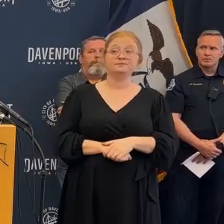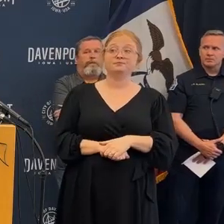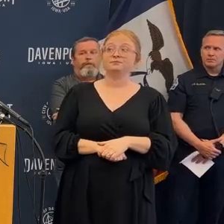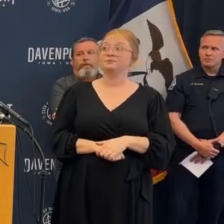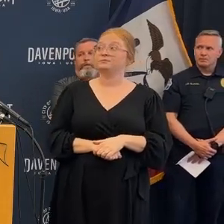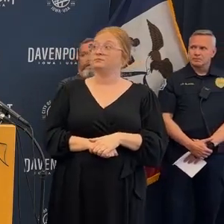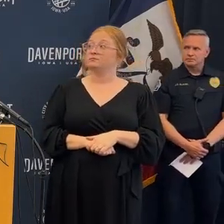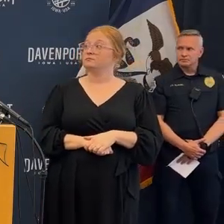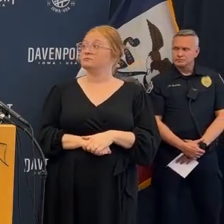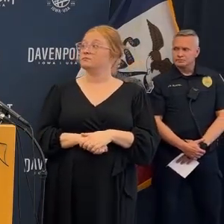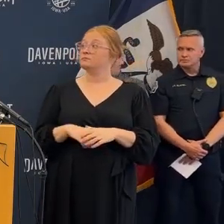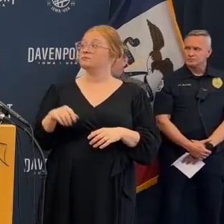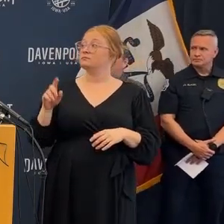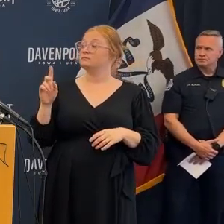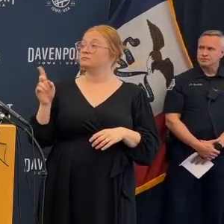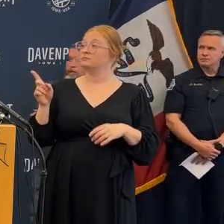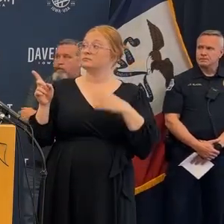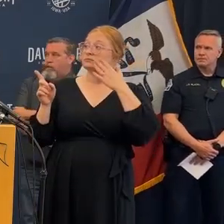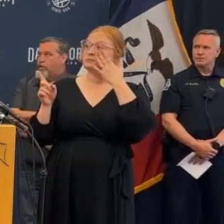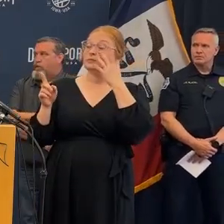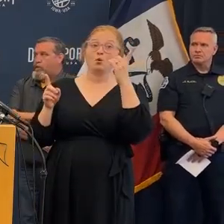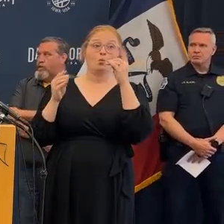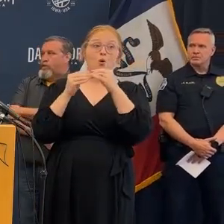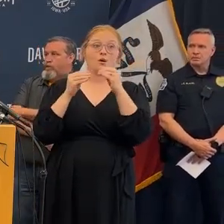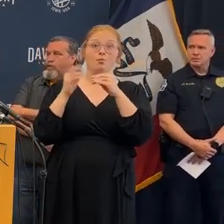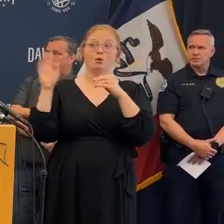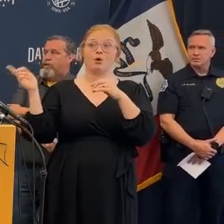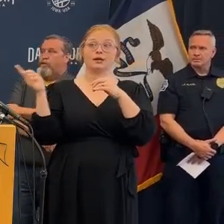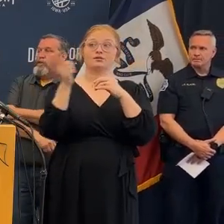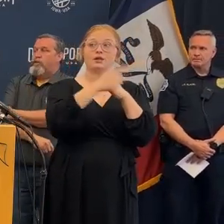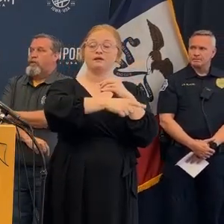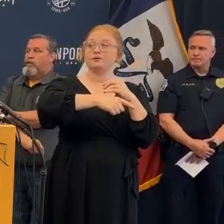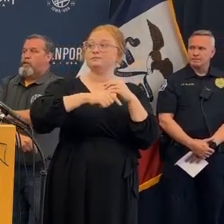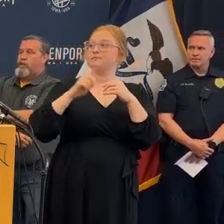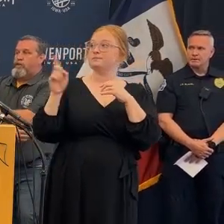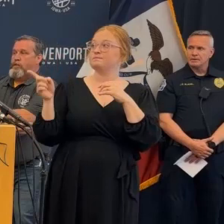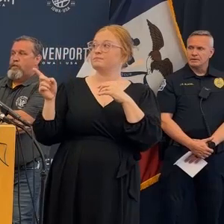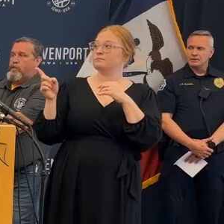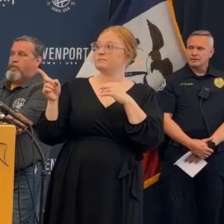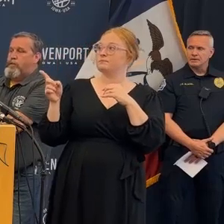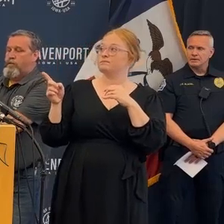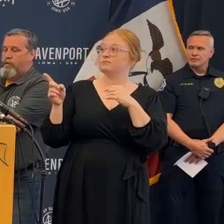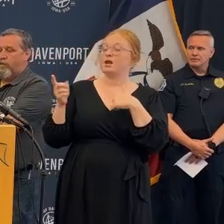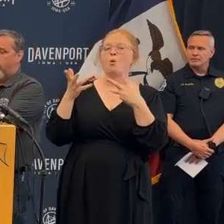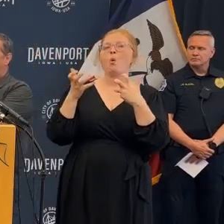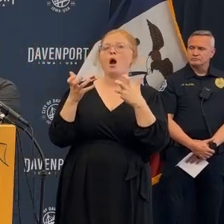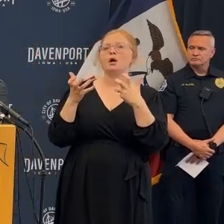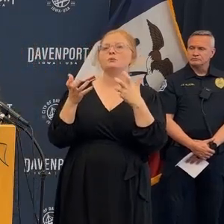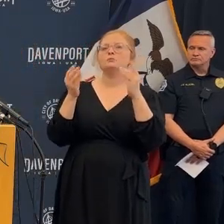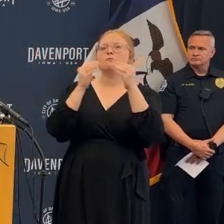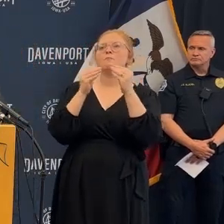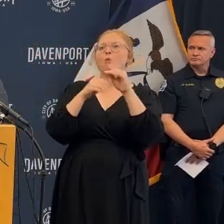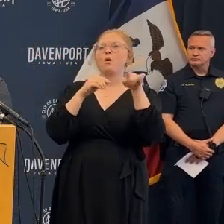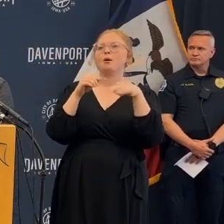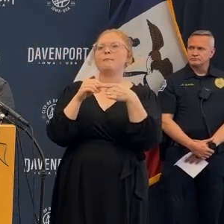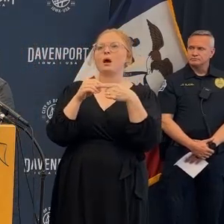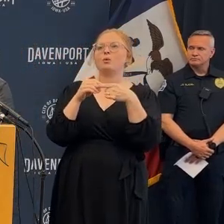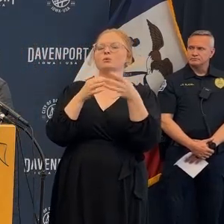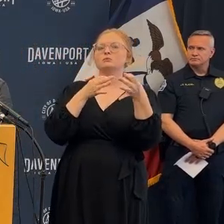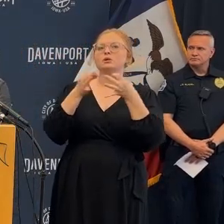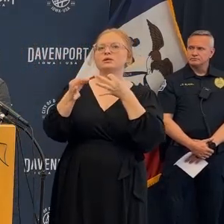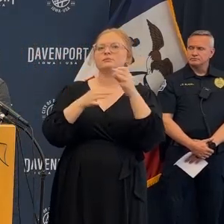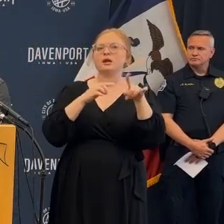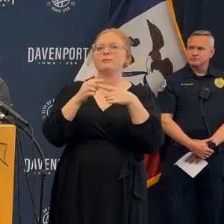so stated it needed repairs but stated the building was structurally not structurally sound for people to stay in the